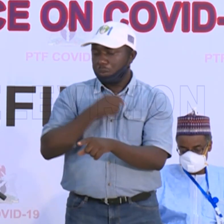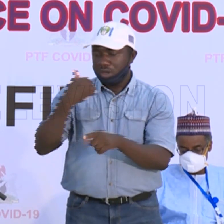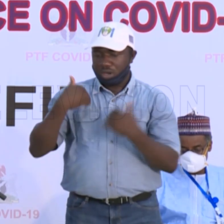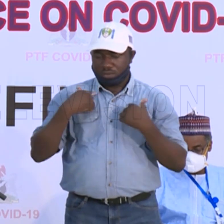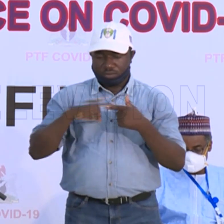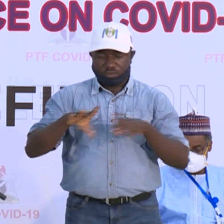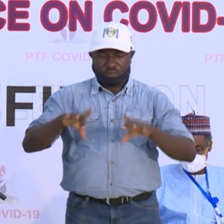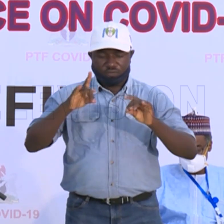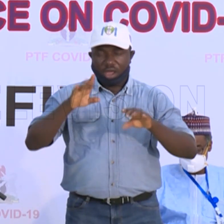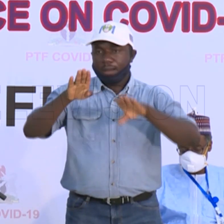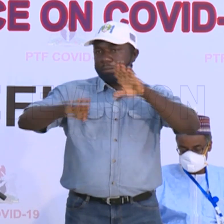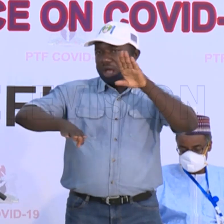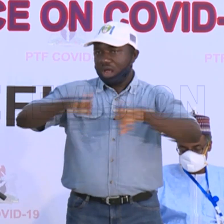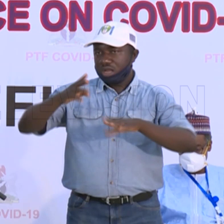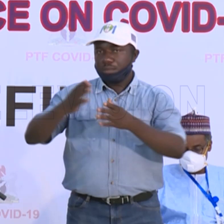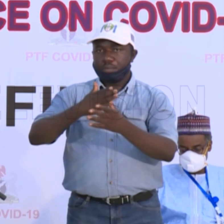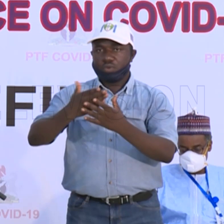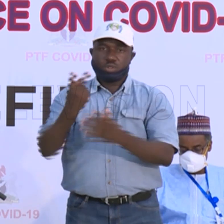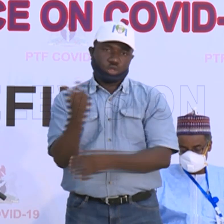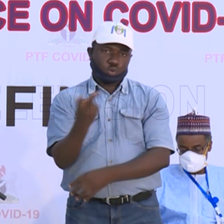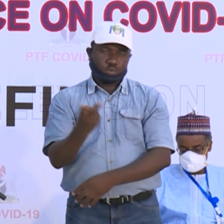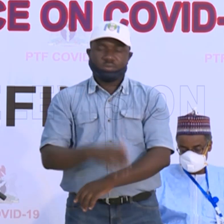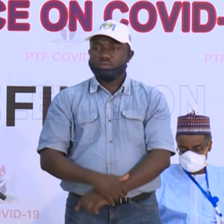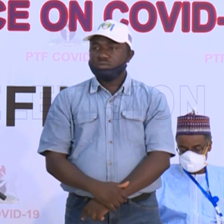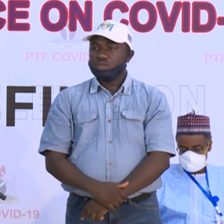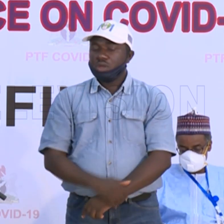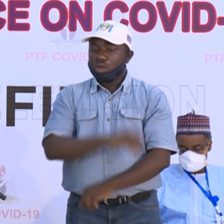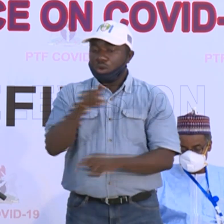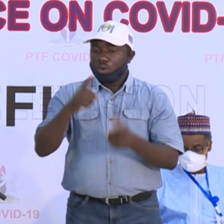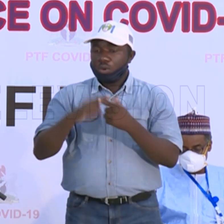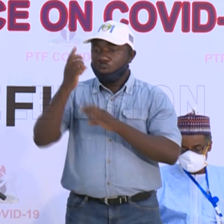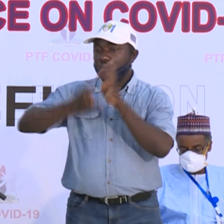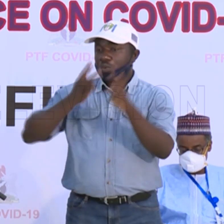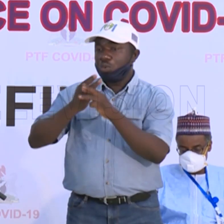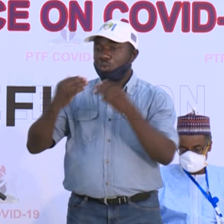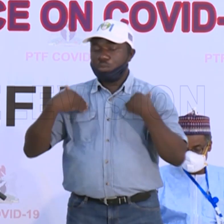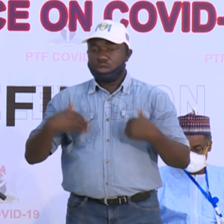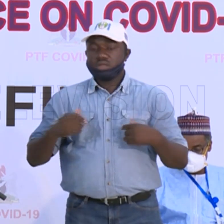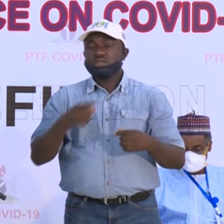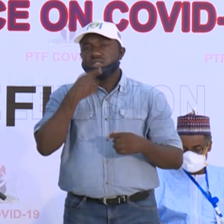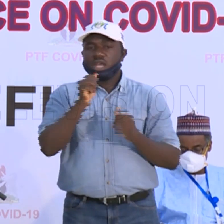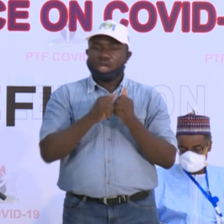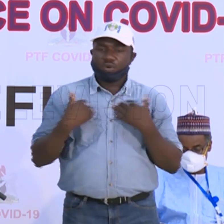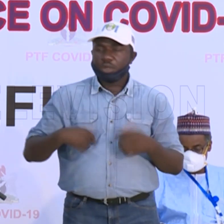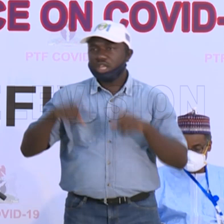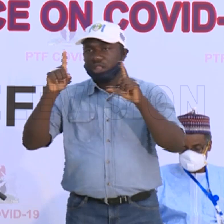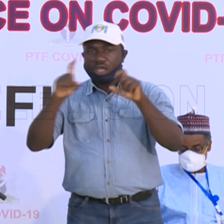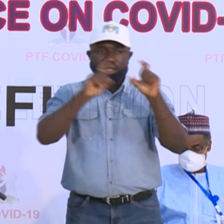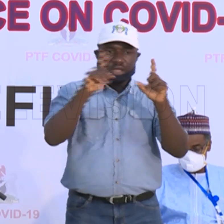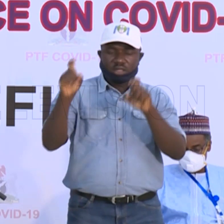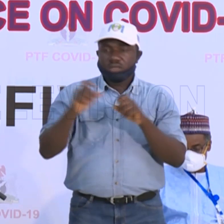between these two. While some global bodies have advised everyone to test, test, test, the realities